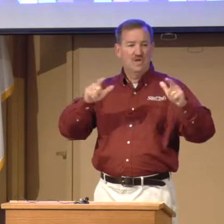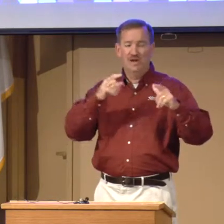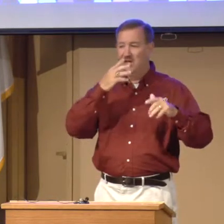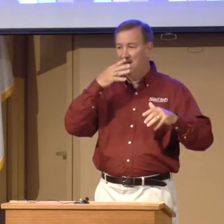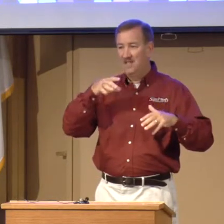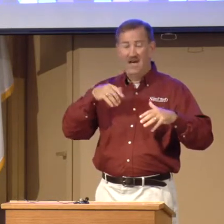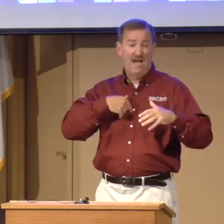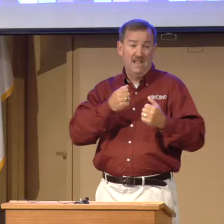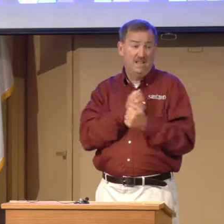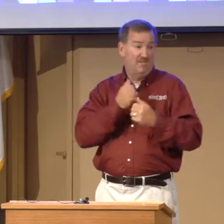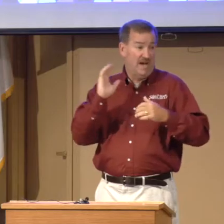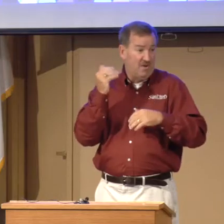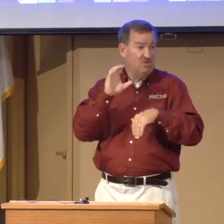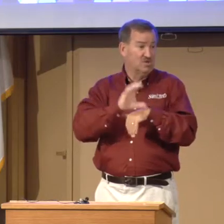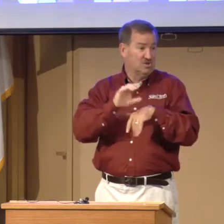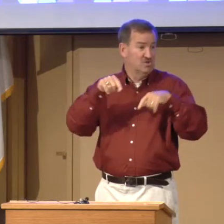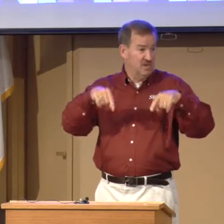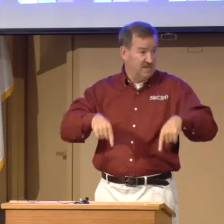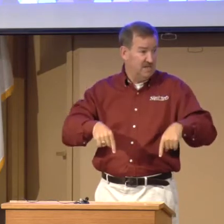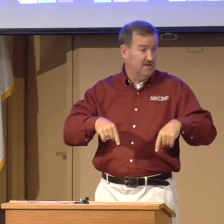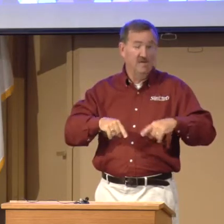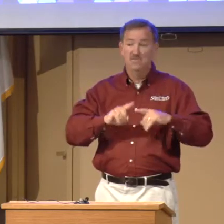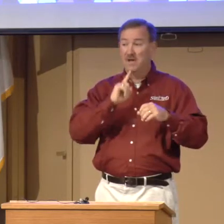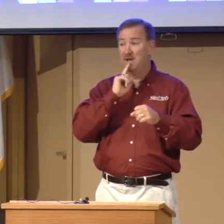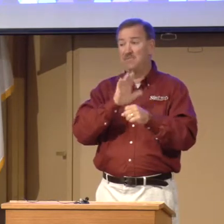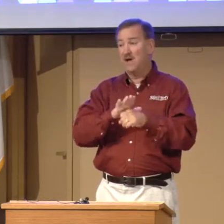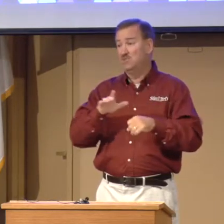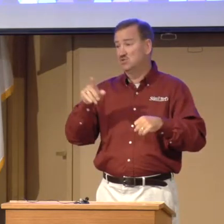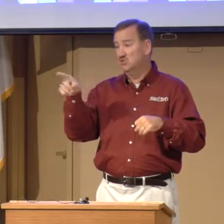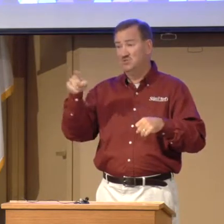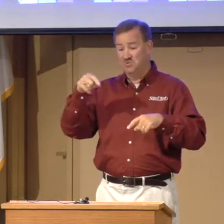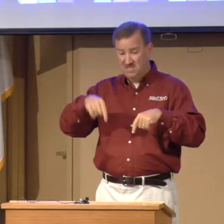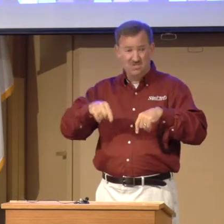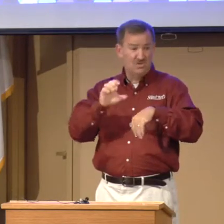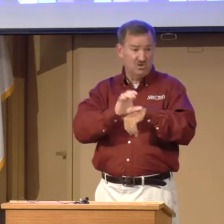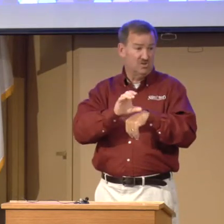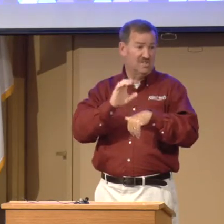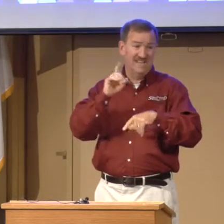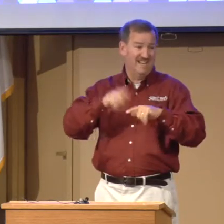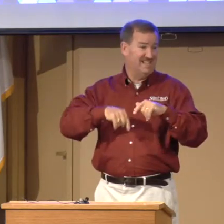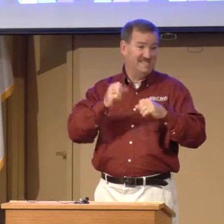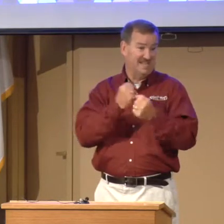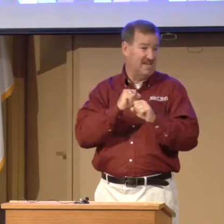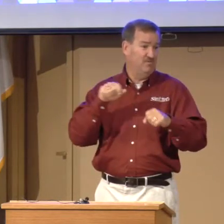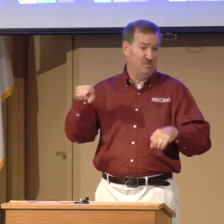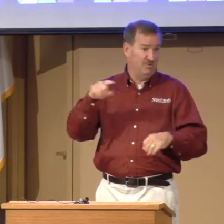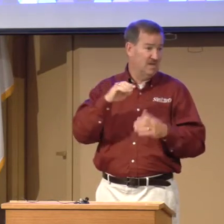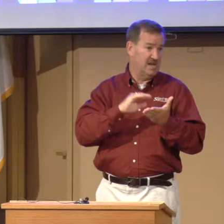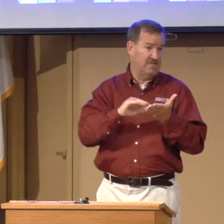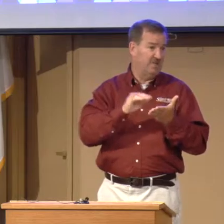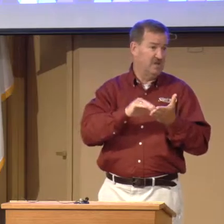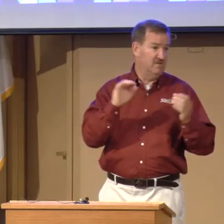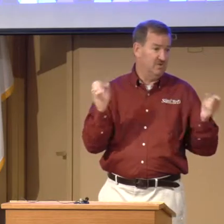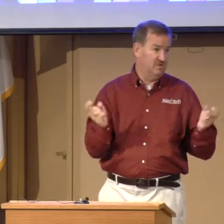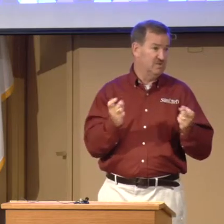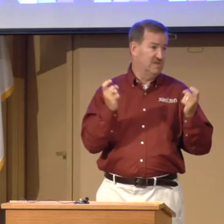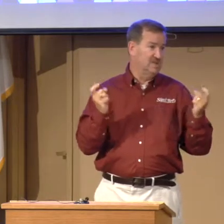care. I love our church right here. But I promise you, this church cannot save you. It cannot forgive those sins.